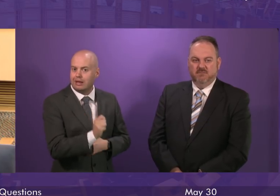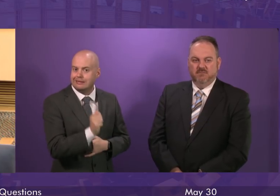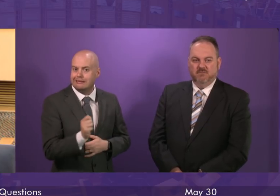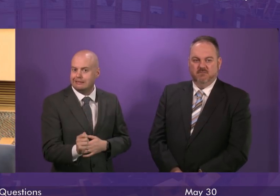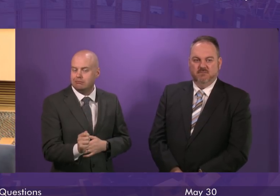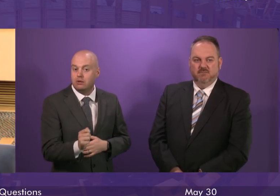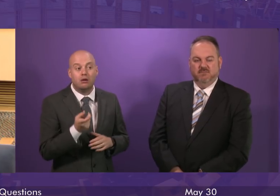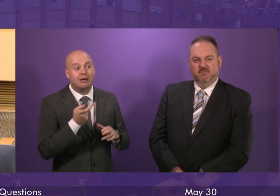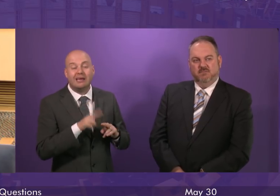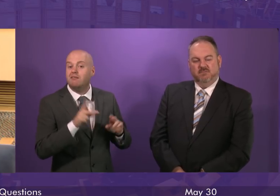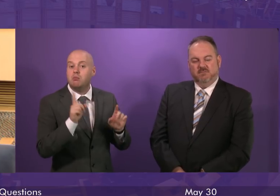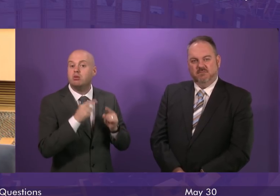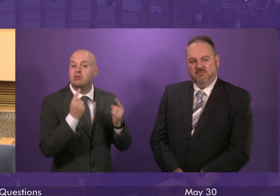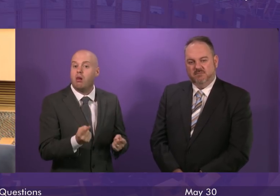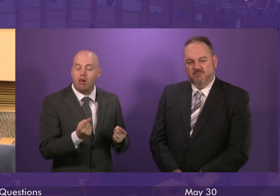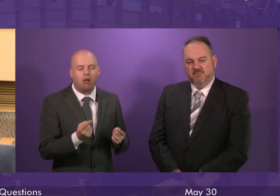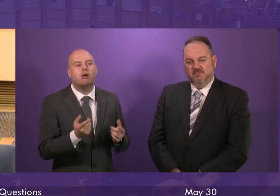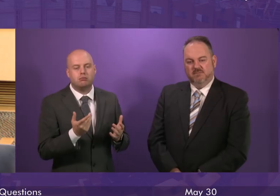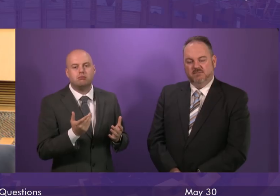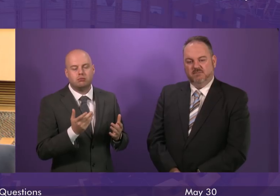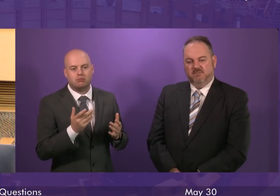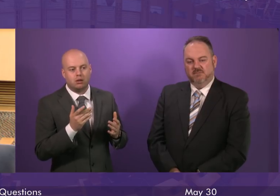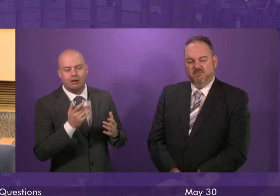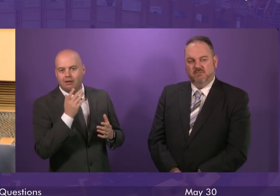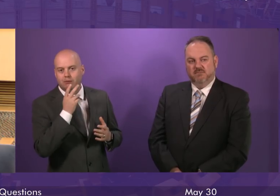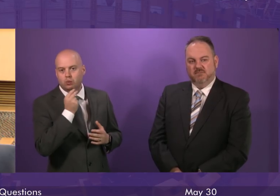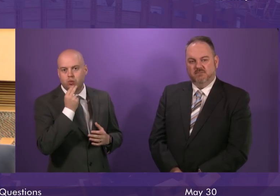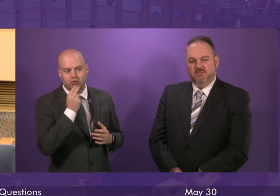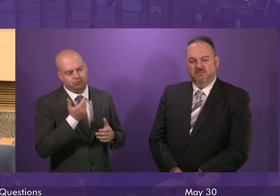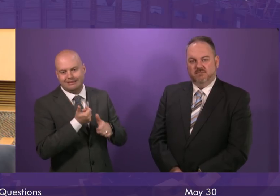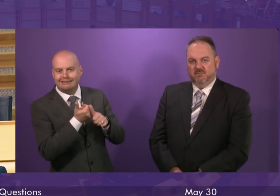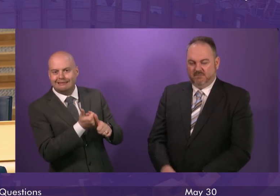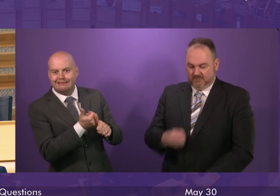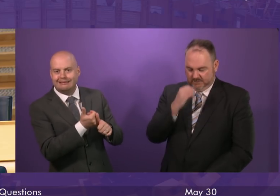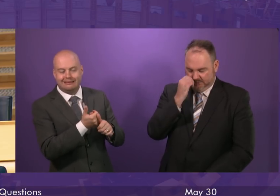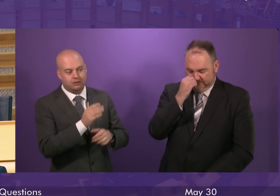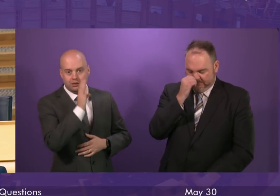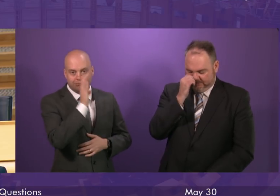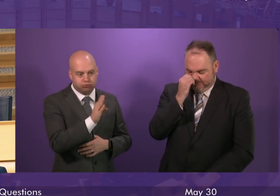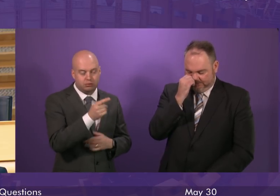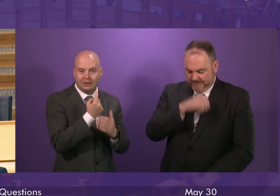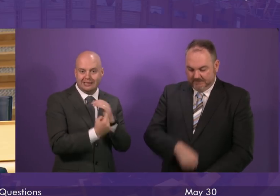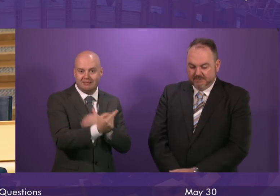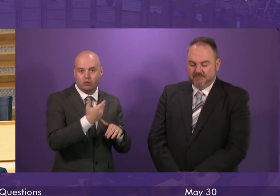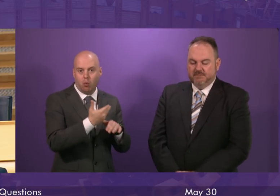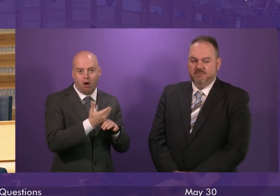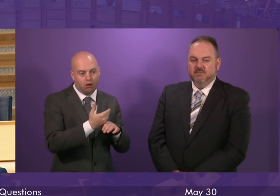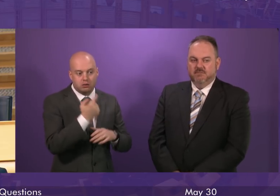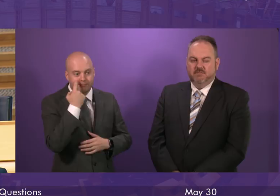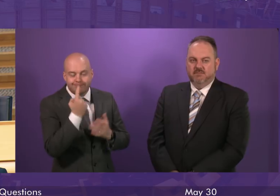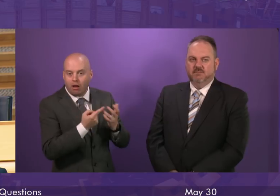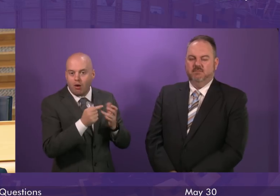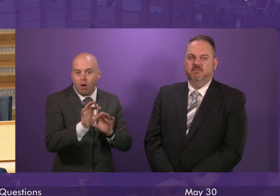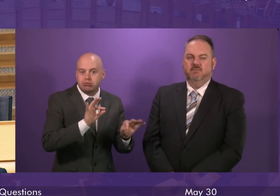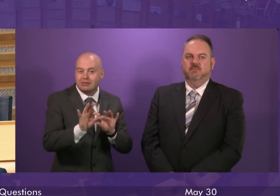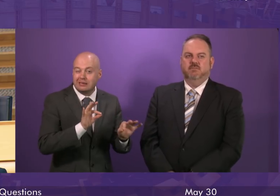then our PACE initiative of course as it always does in these circumstances will offer assistance directly to individual workers and I'm sure once he's had the